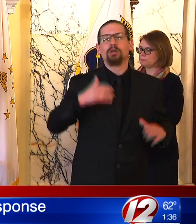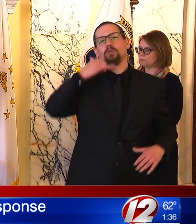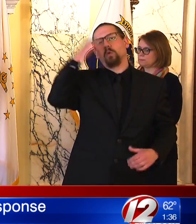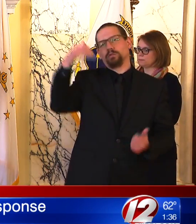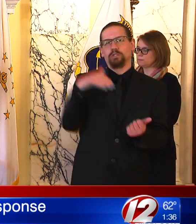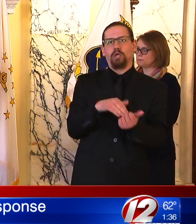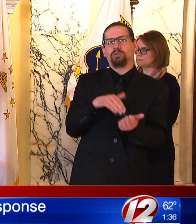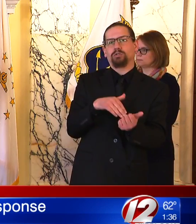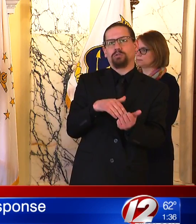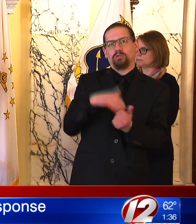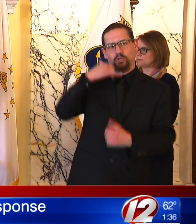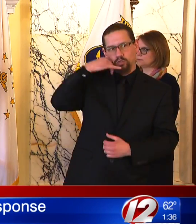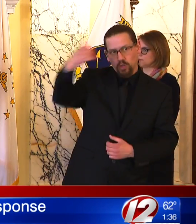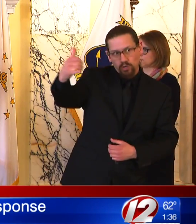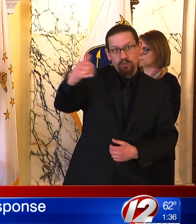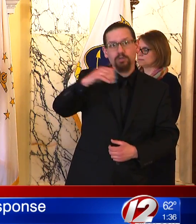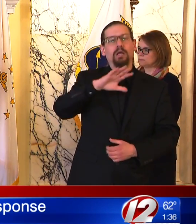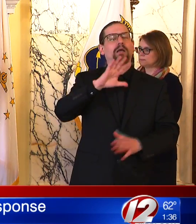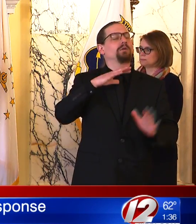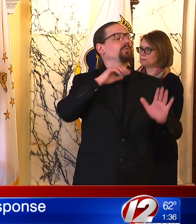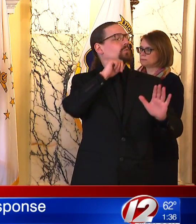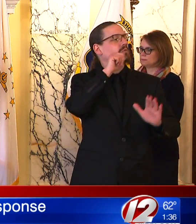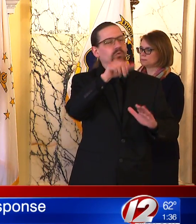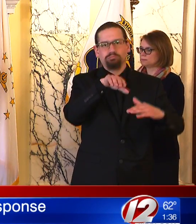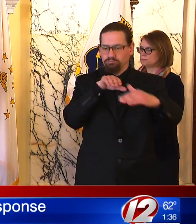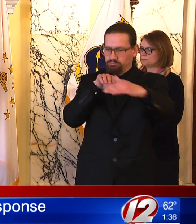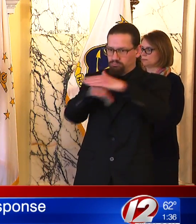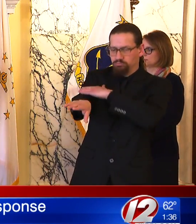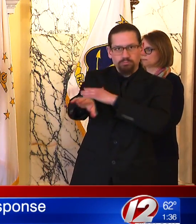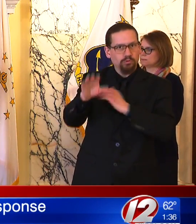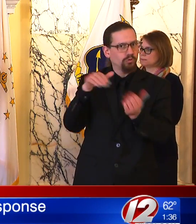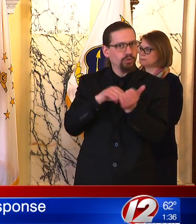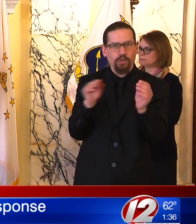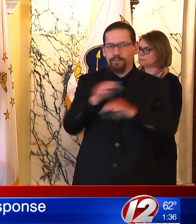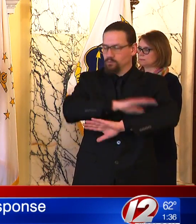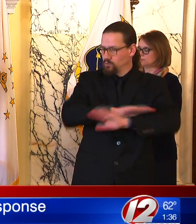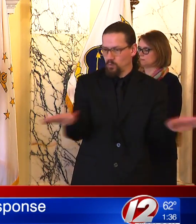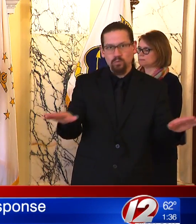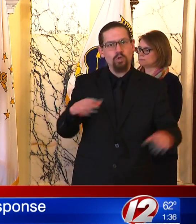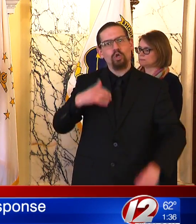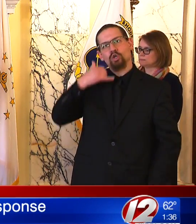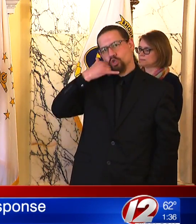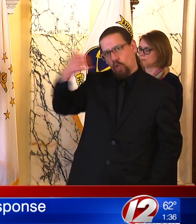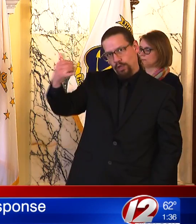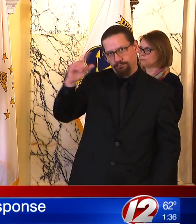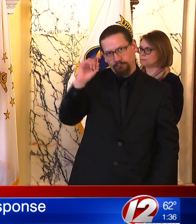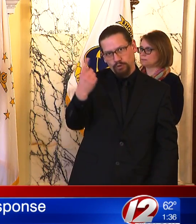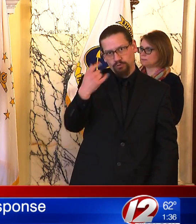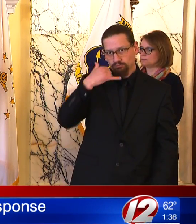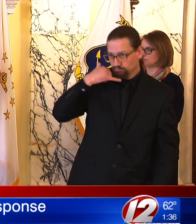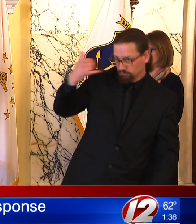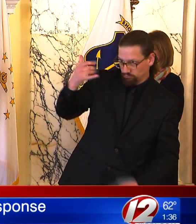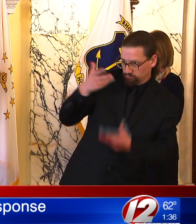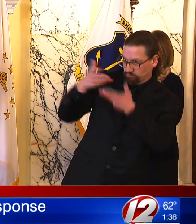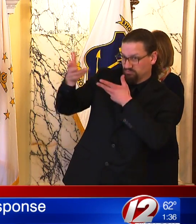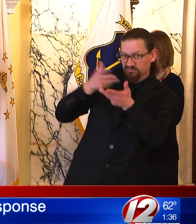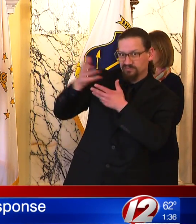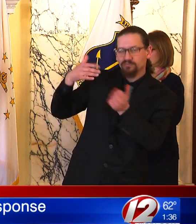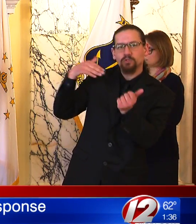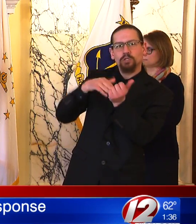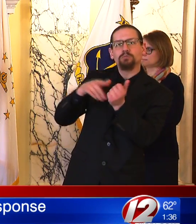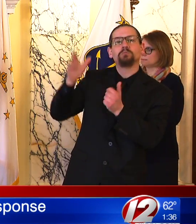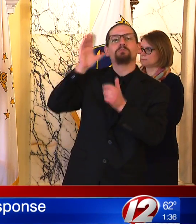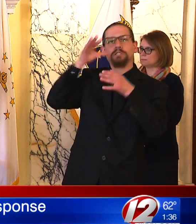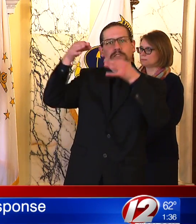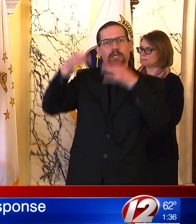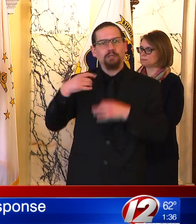be pinpointed, as the governor shared, it's going to be critical for everyone to know. If you have these cold symptoms, you